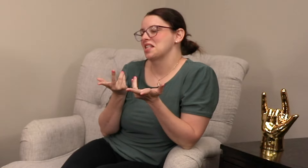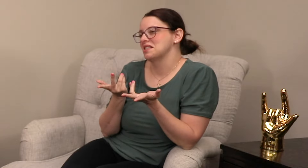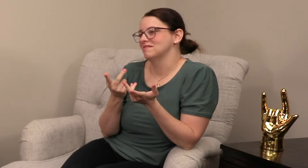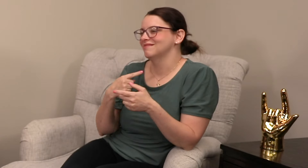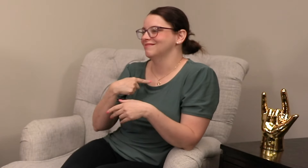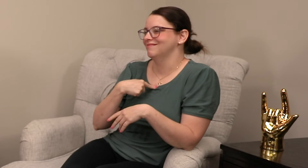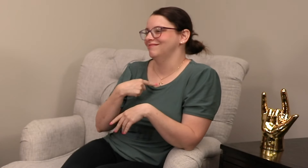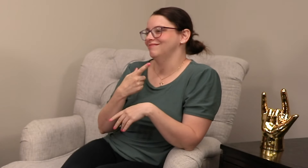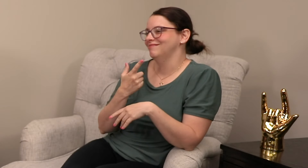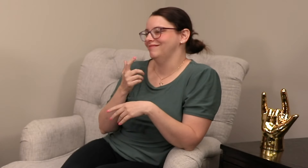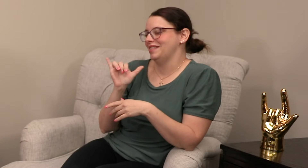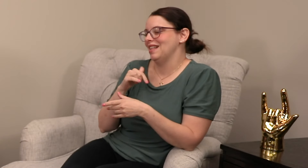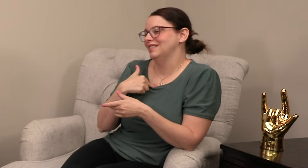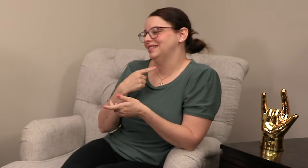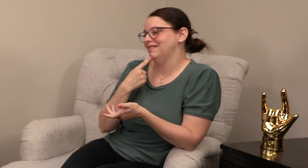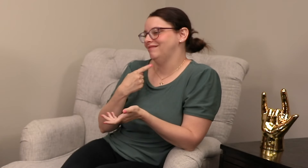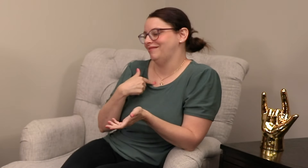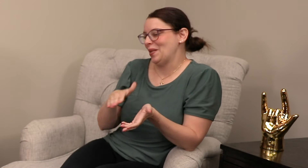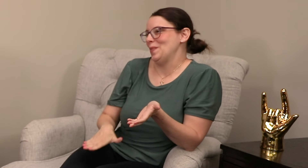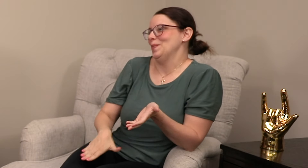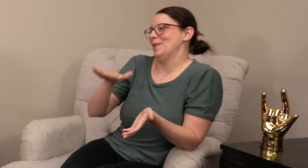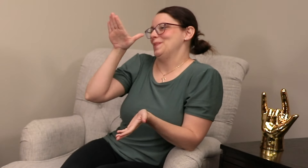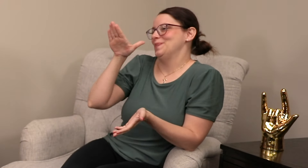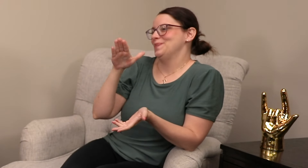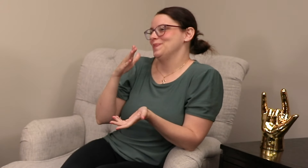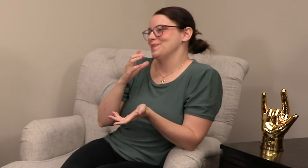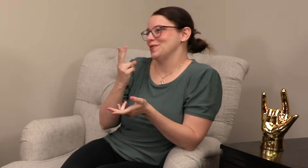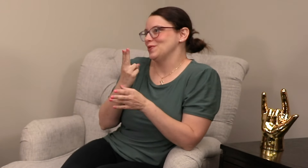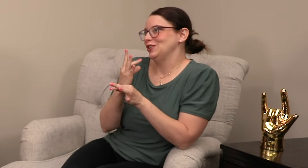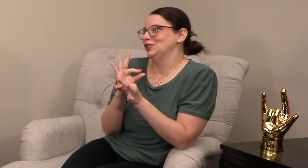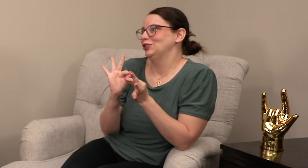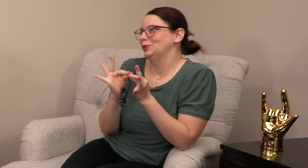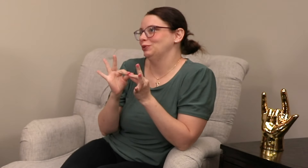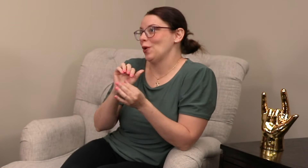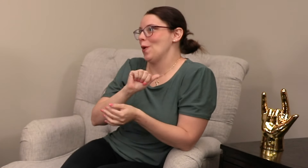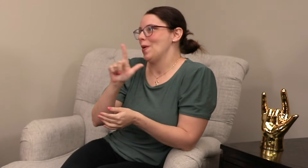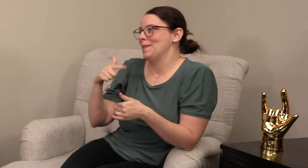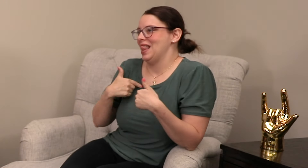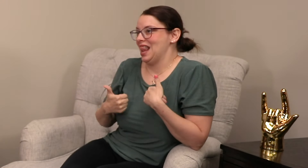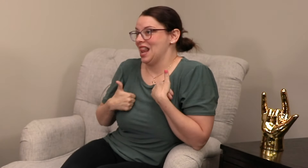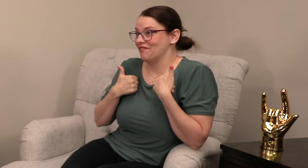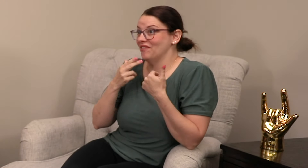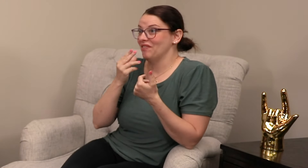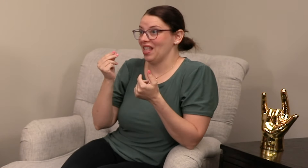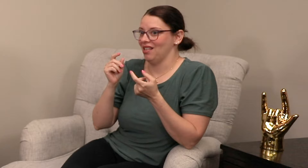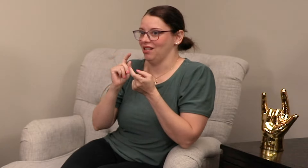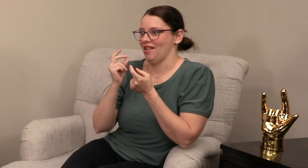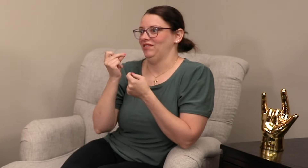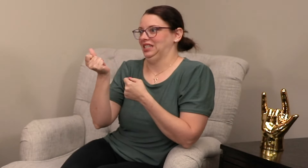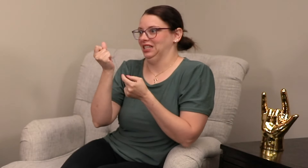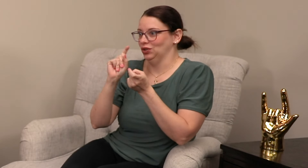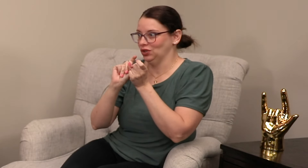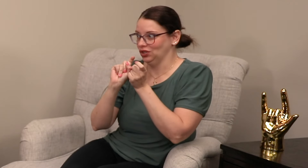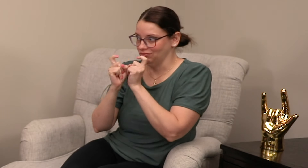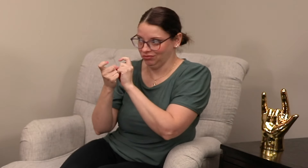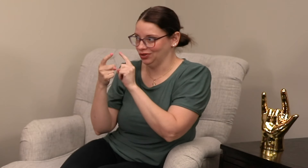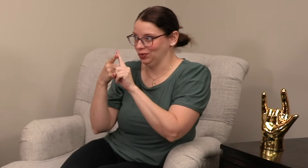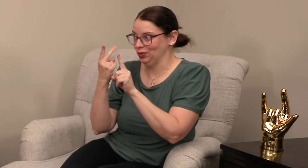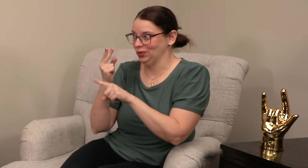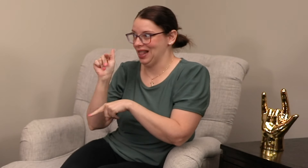Kind of half and half. I would say, you know, because growing up, I've been using interpreters my whole life. And if they suddenly